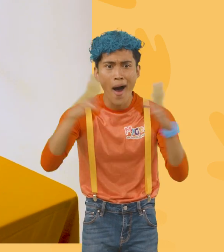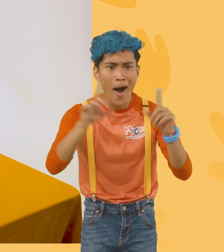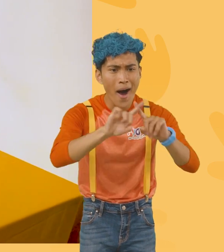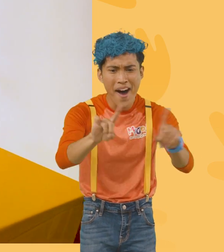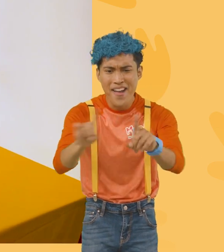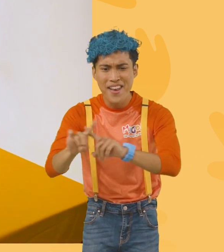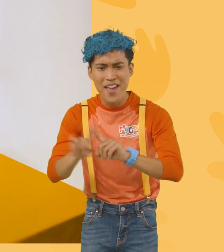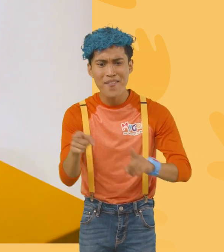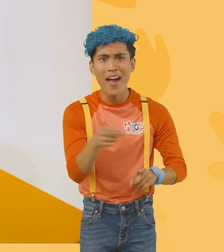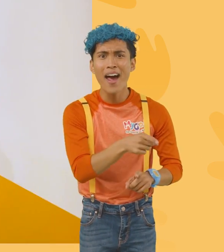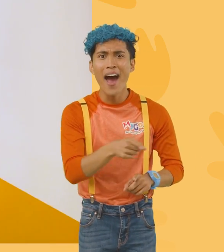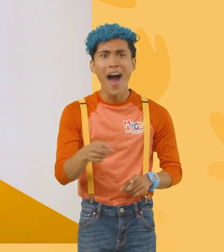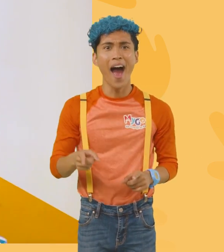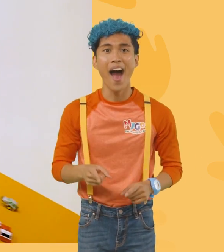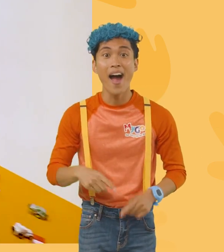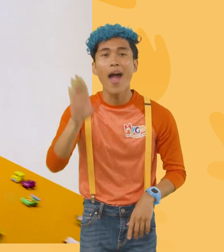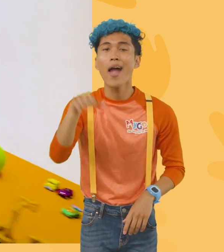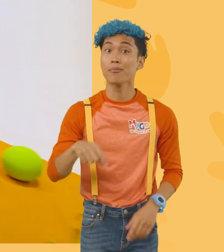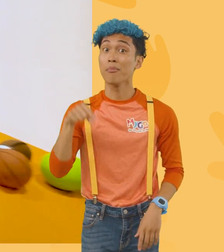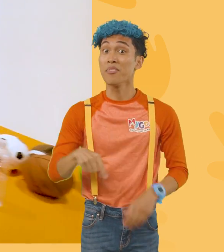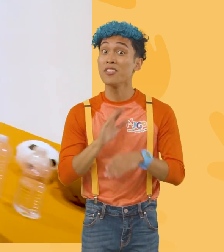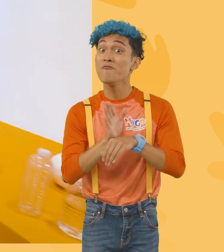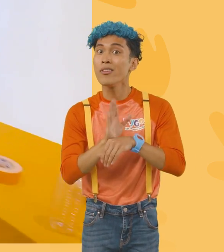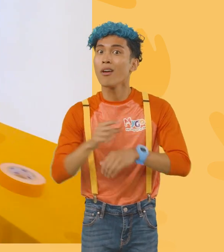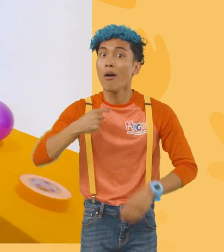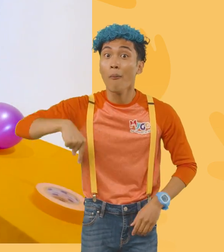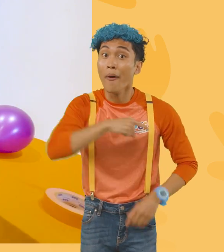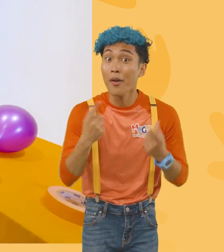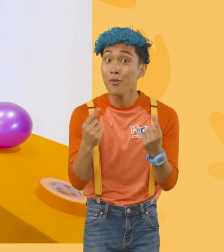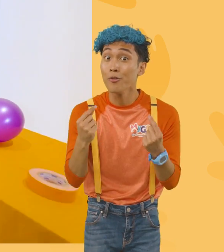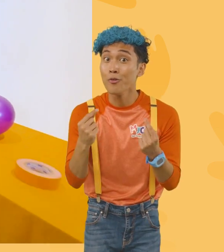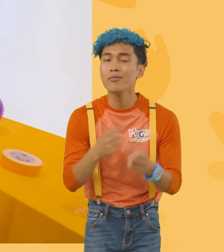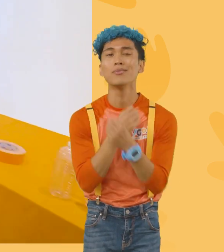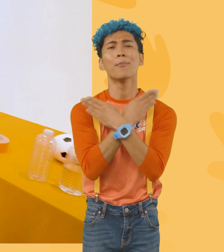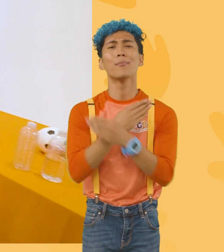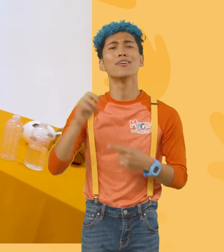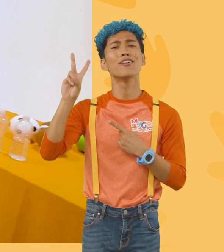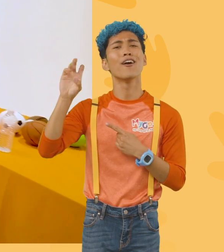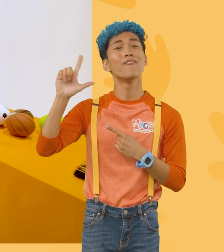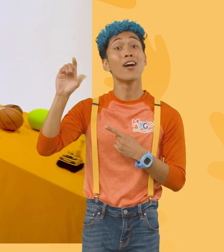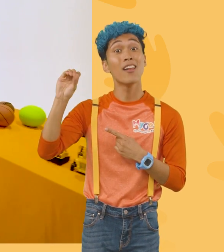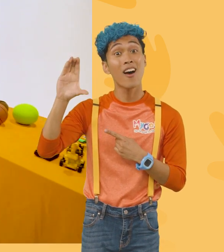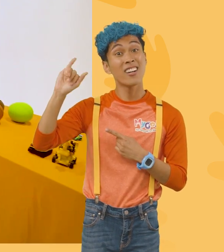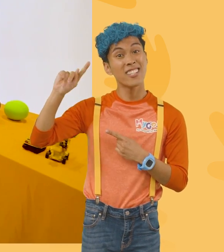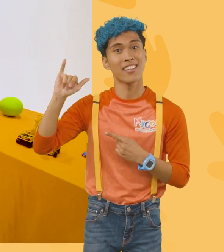random things. But hey, in this video, we are going to do the Blippi Velocity